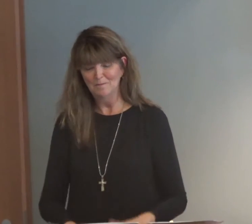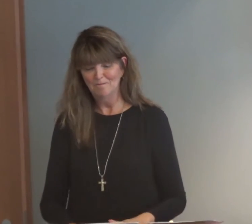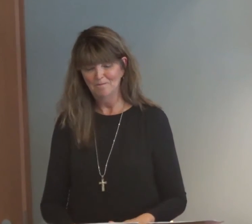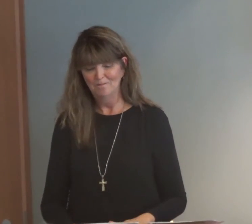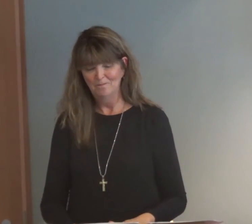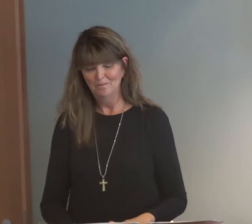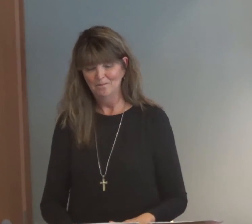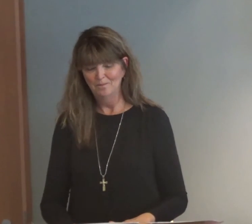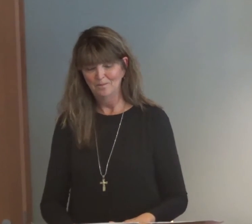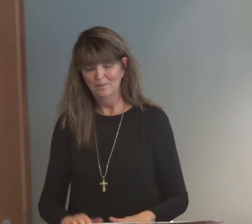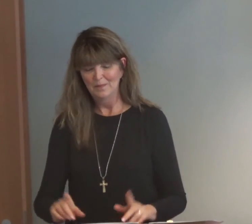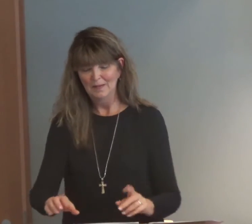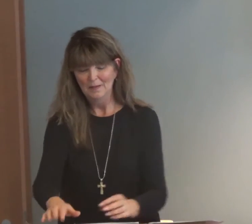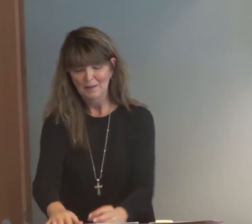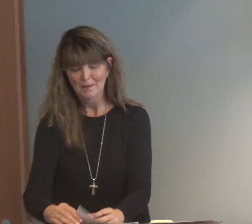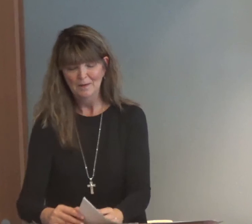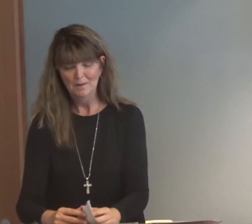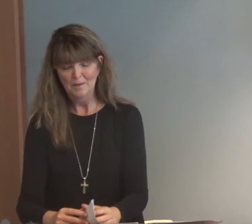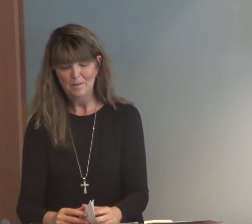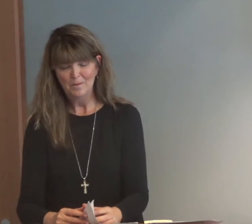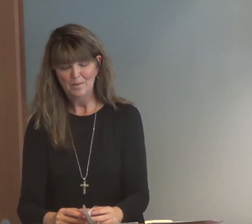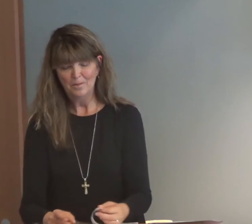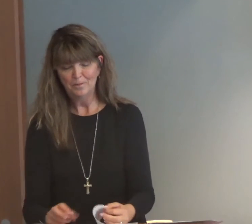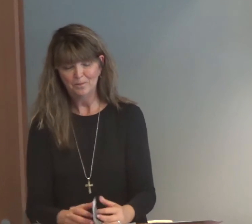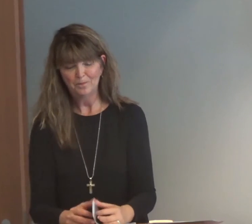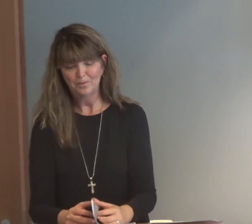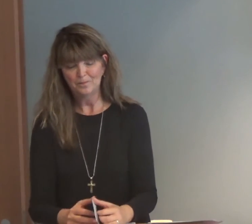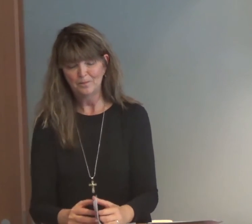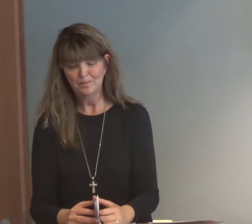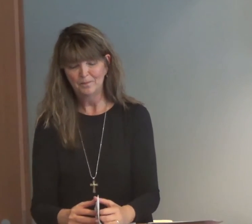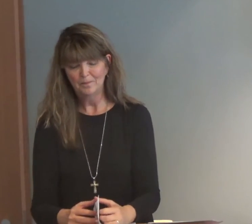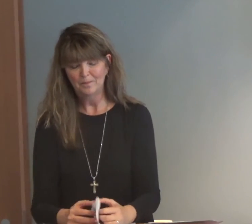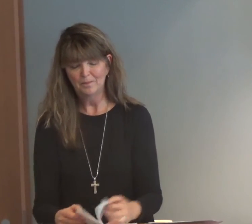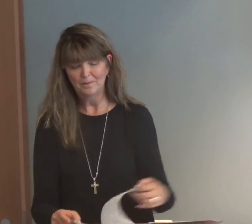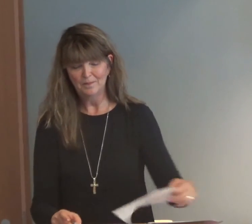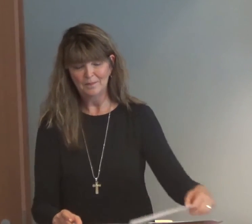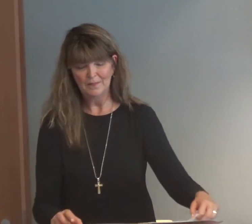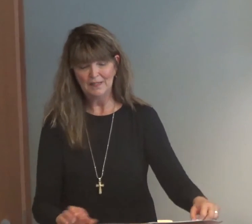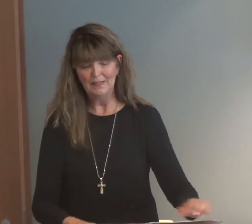As long as we are living, we will have similar life issues.